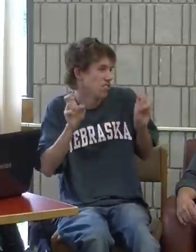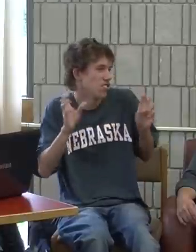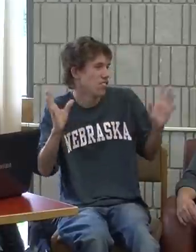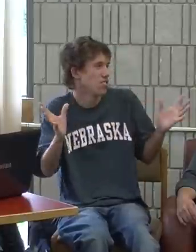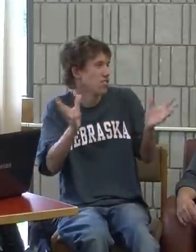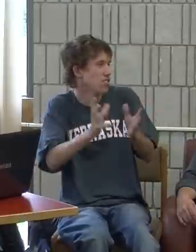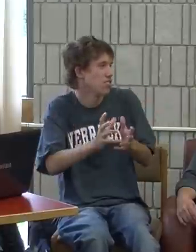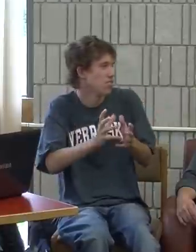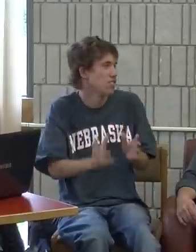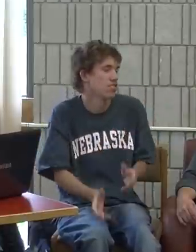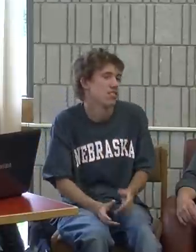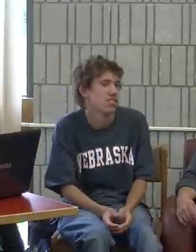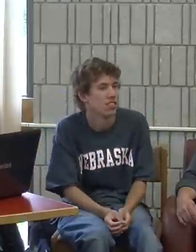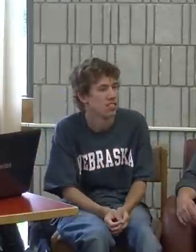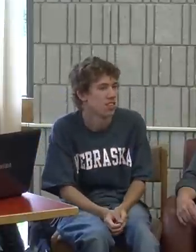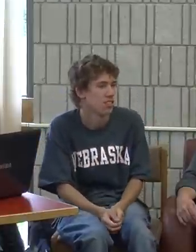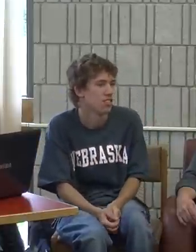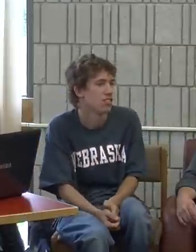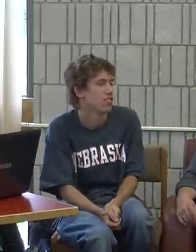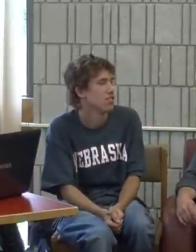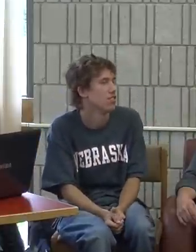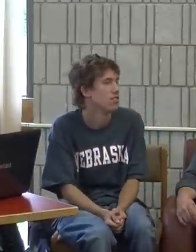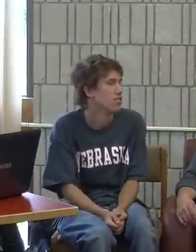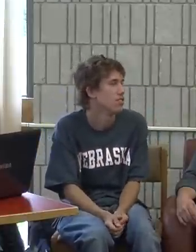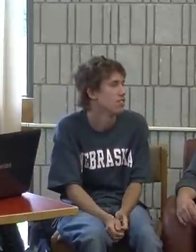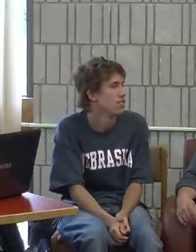you're in both the deaf and the hearing world throughout the school day.